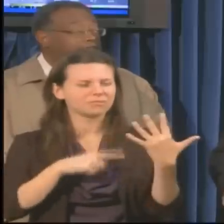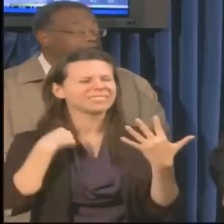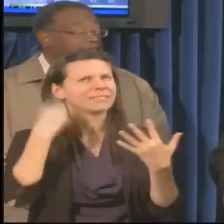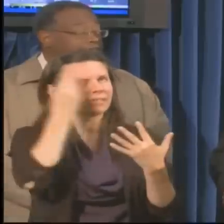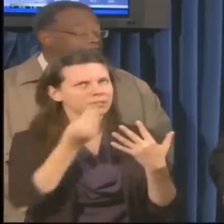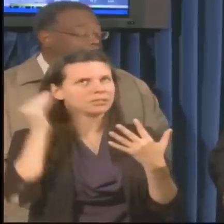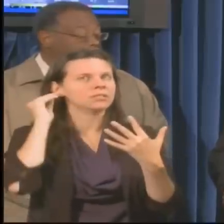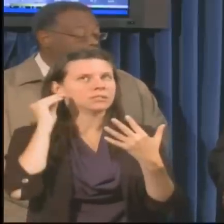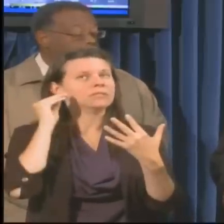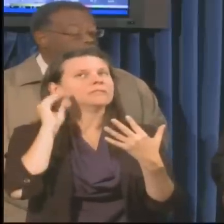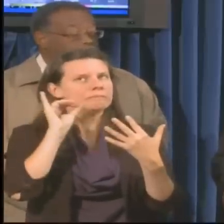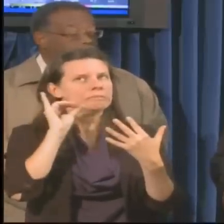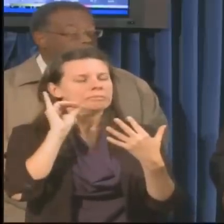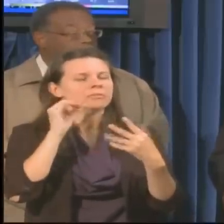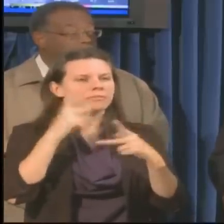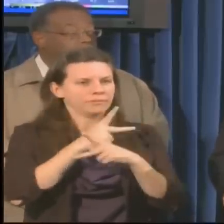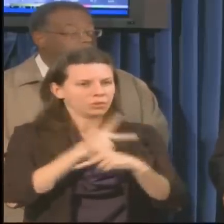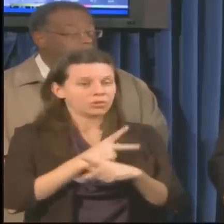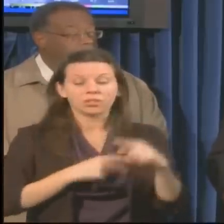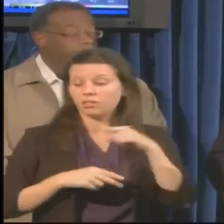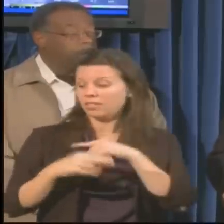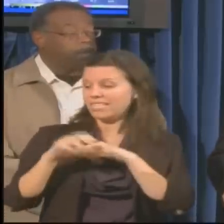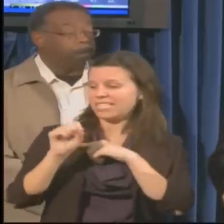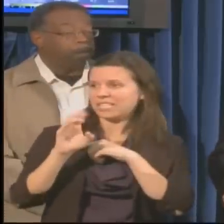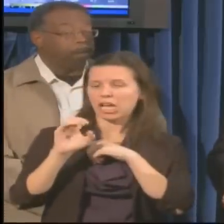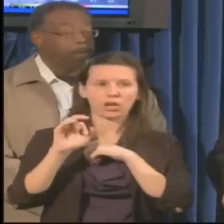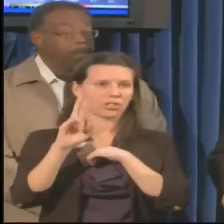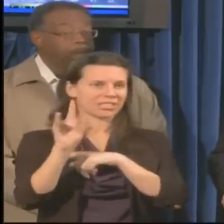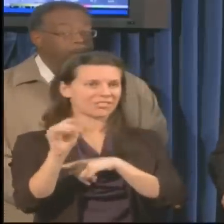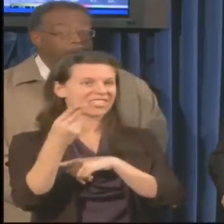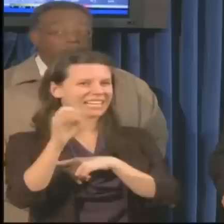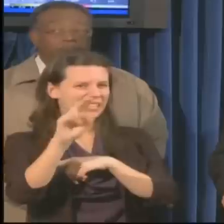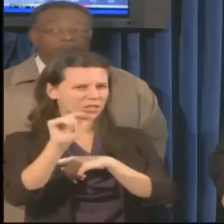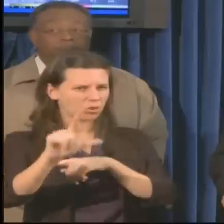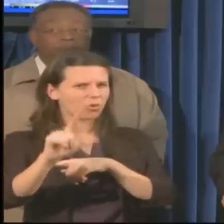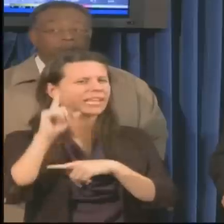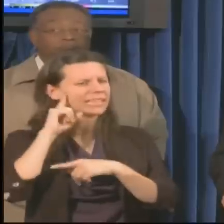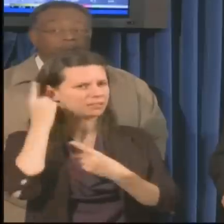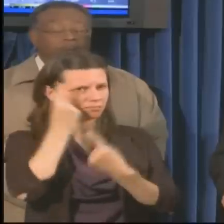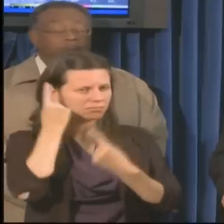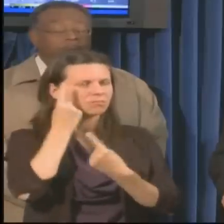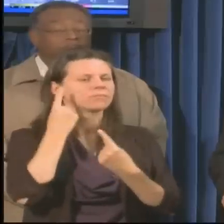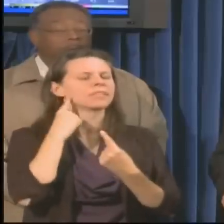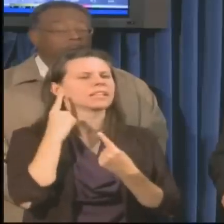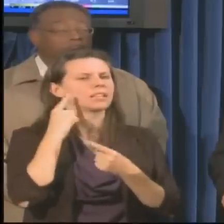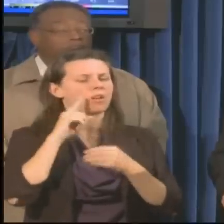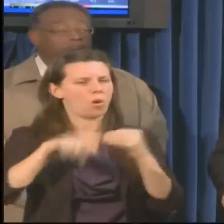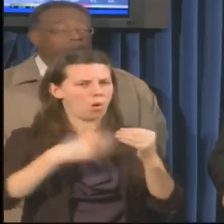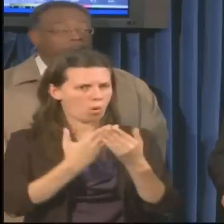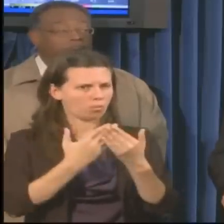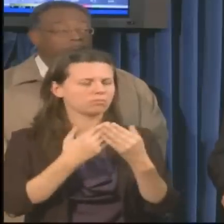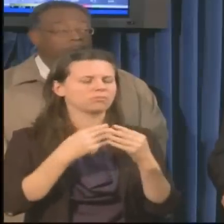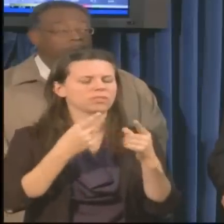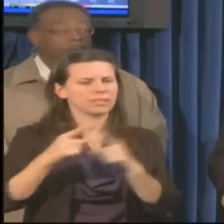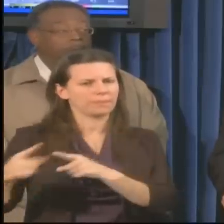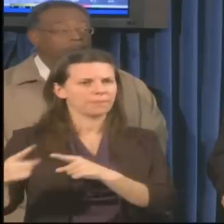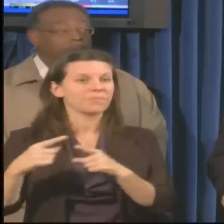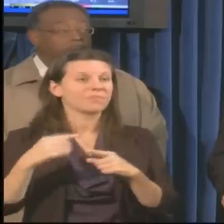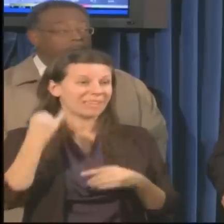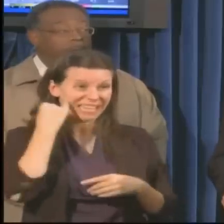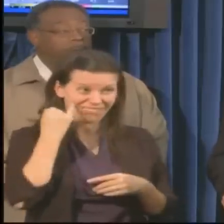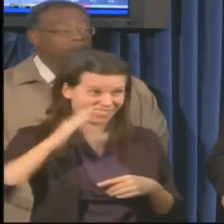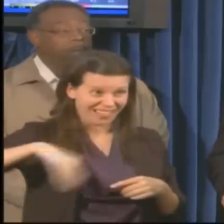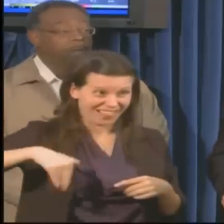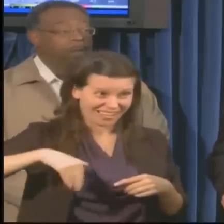evaluated by Secretary Hazel and by our law enforcement personnel, but I just think that if you